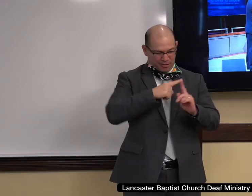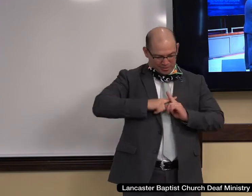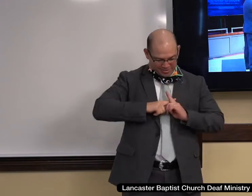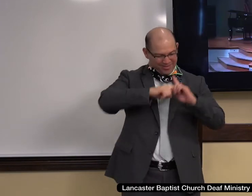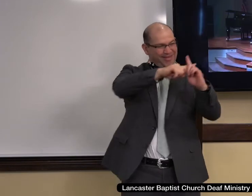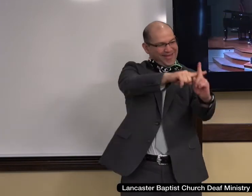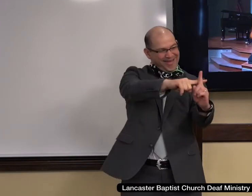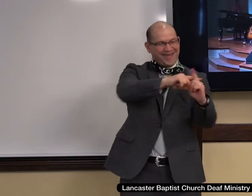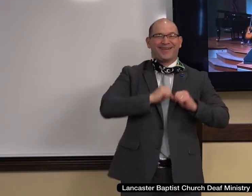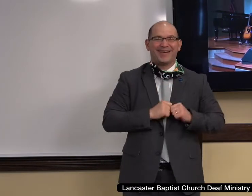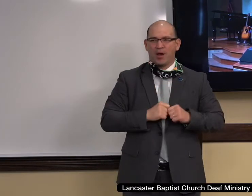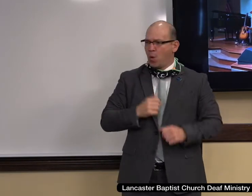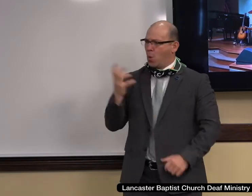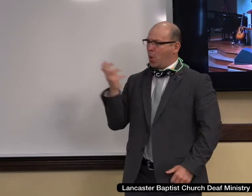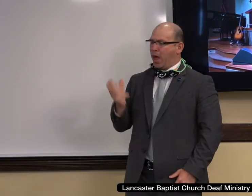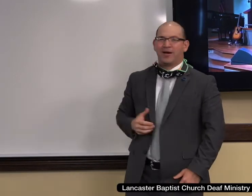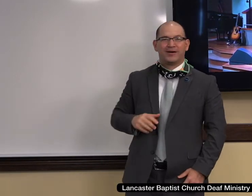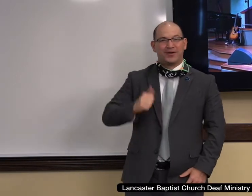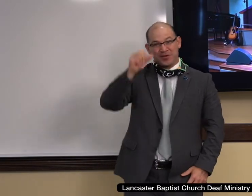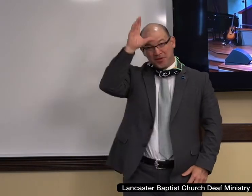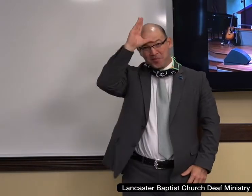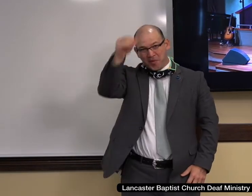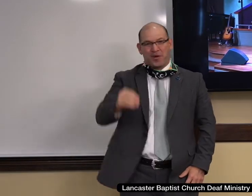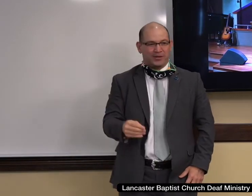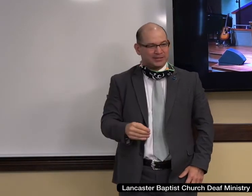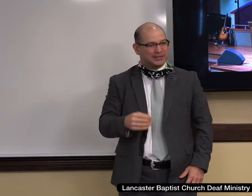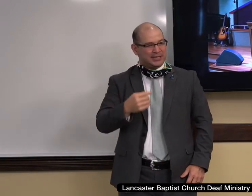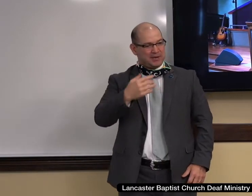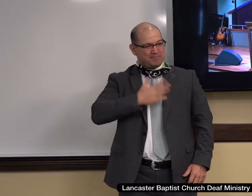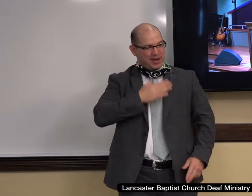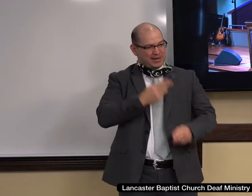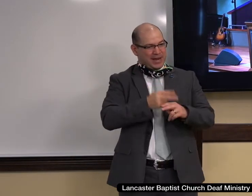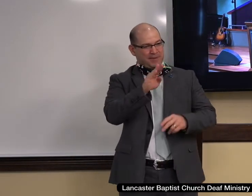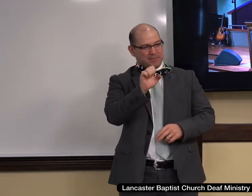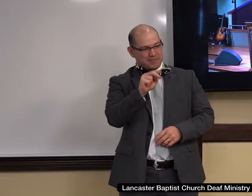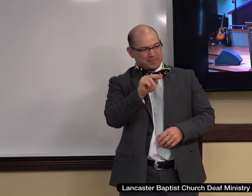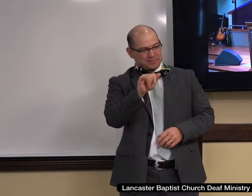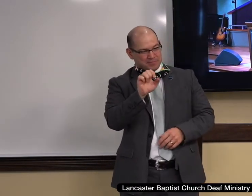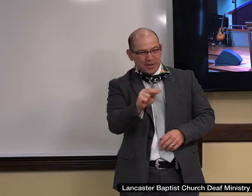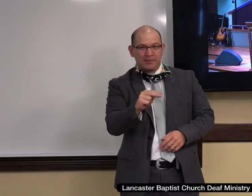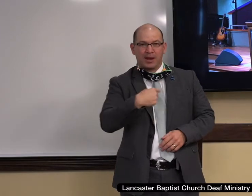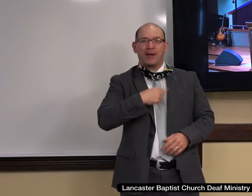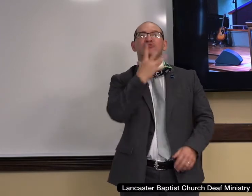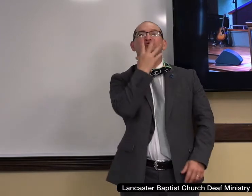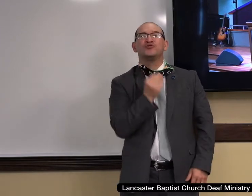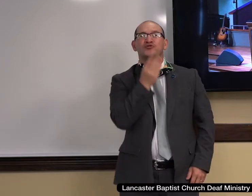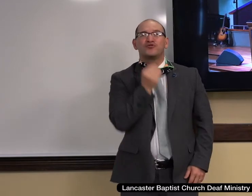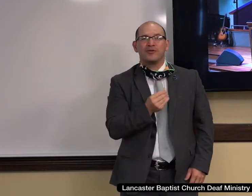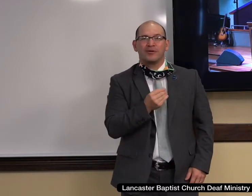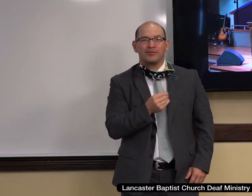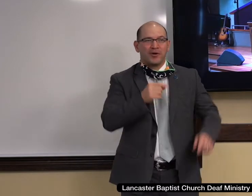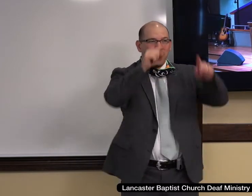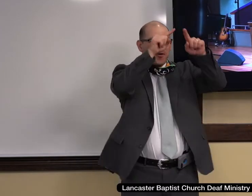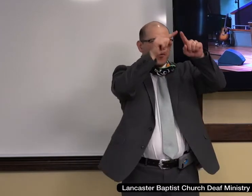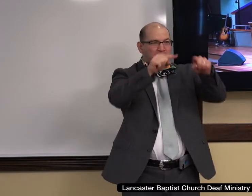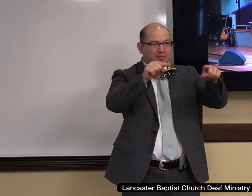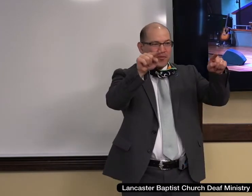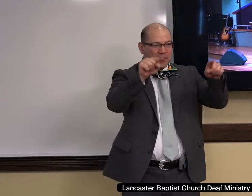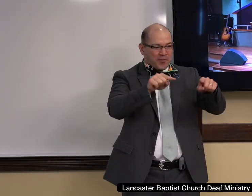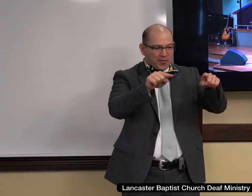another little boy came up and he said, my name is Benjamin and I am Jewish. And he held up a Jewish star of David. Everybody said, wow. And the